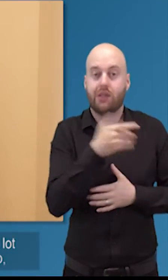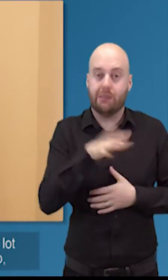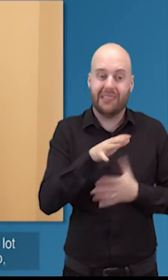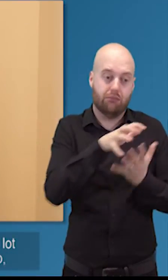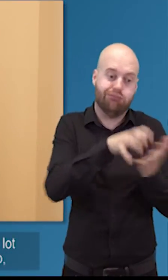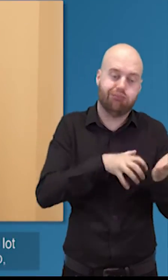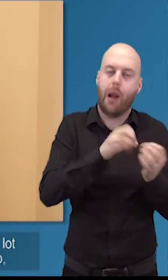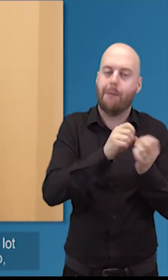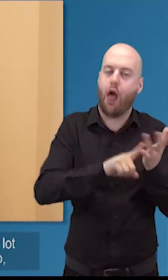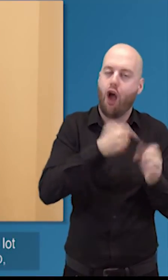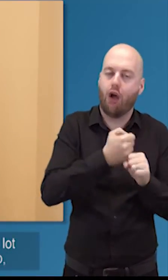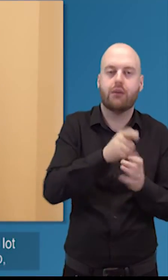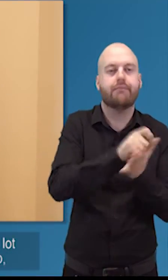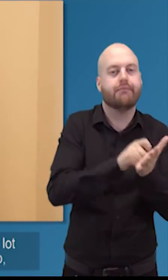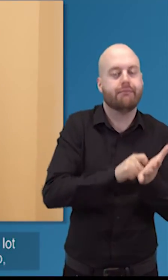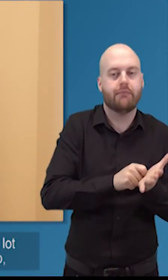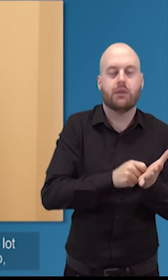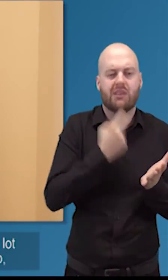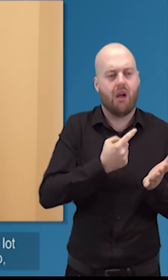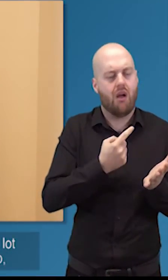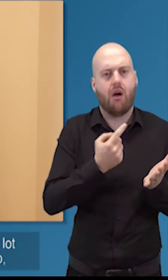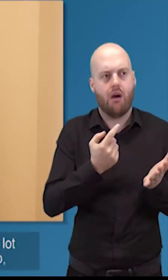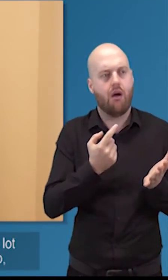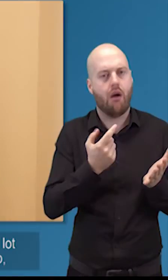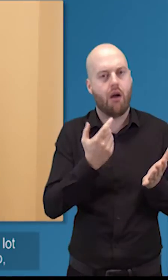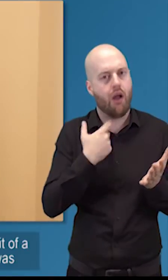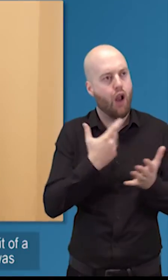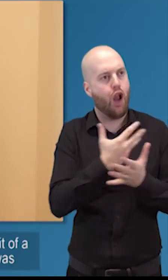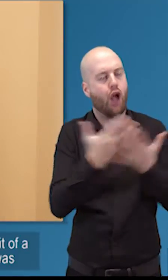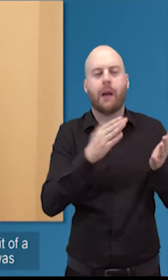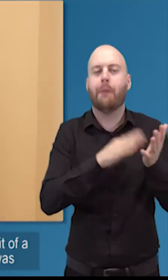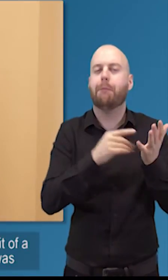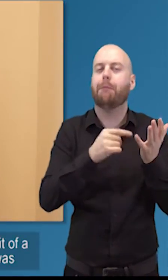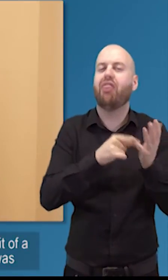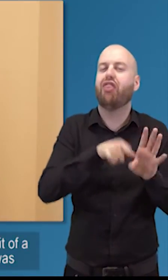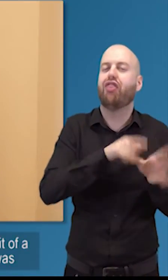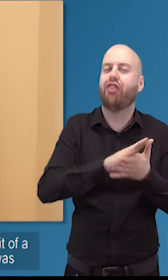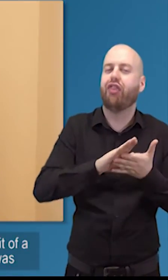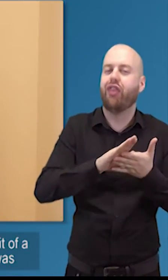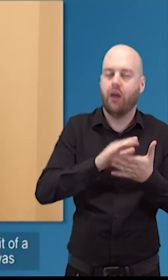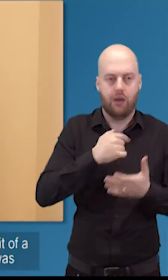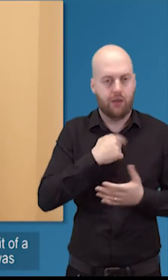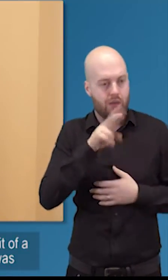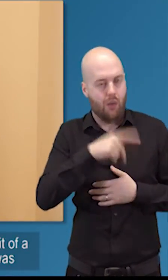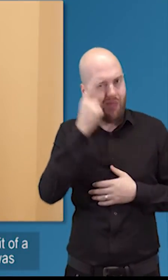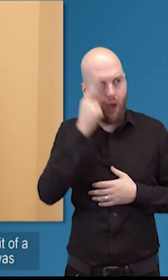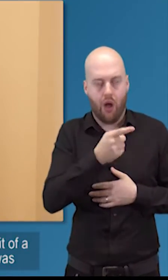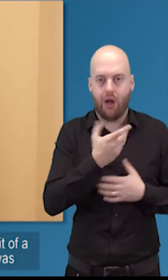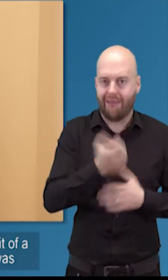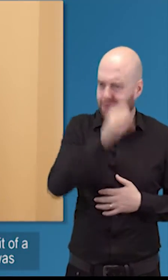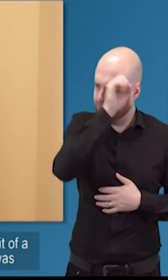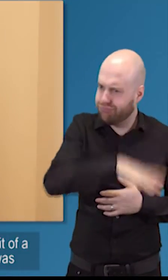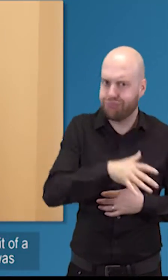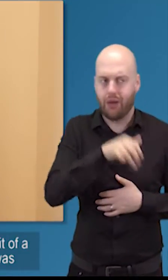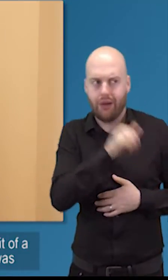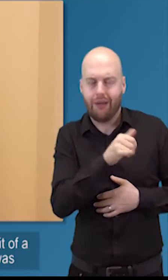raised a bit was there was quite a lot of myths around young people and trusteeship she faced quite a lot of obstacles and she was a bit of a governance geek